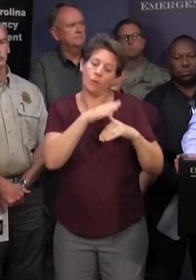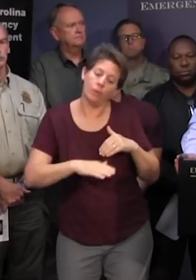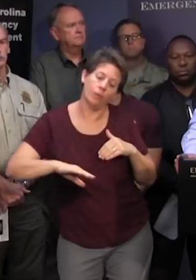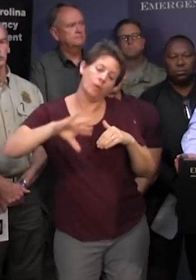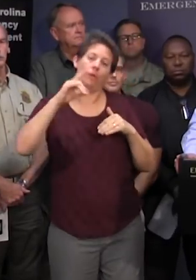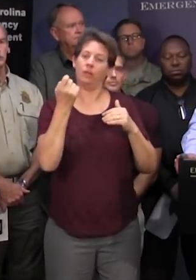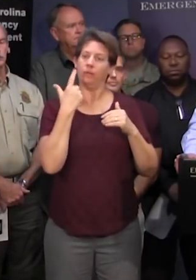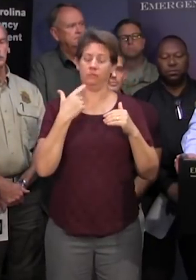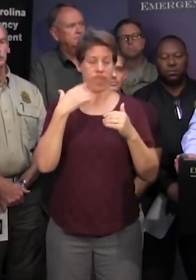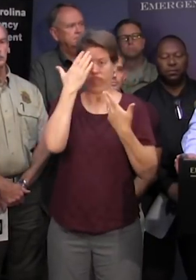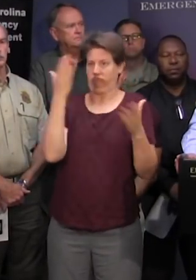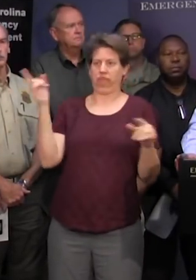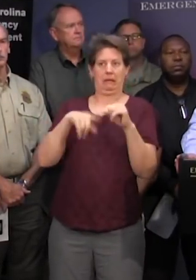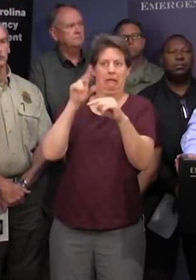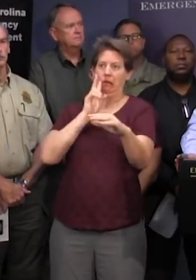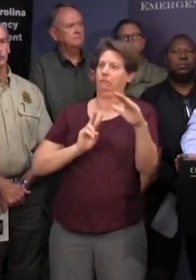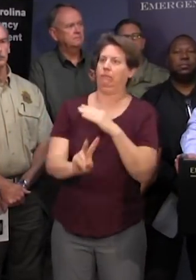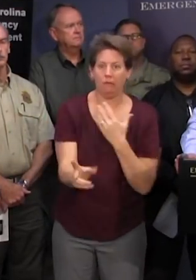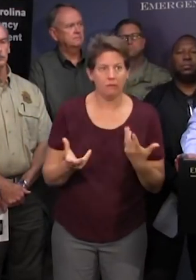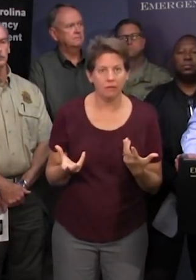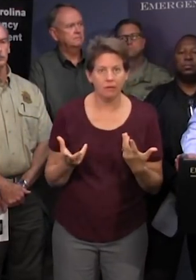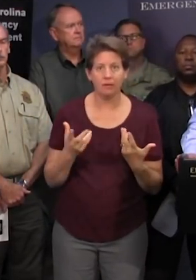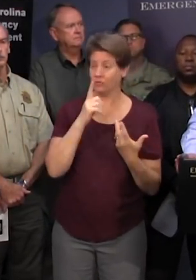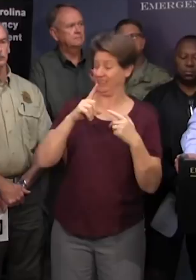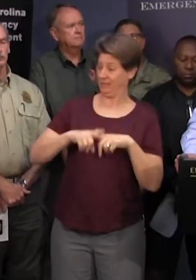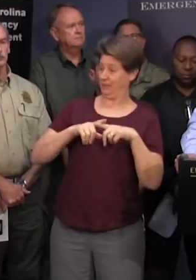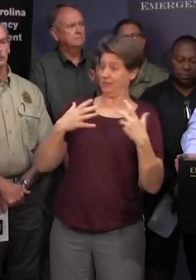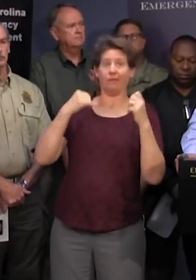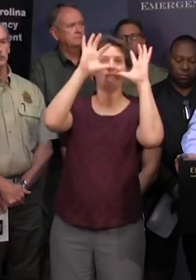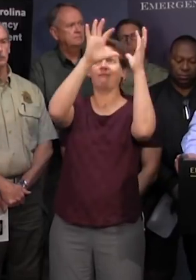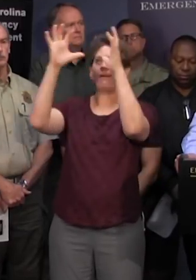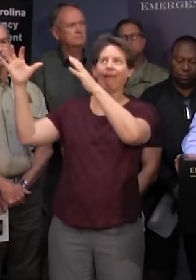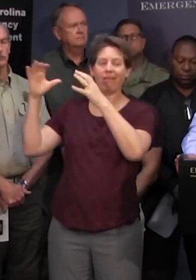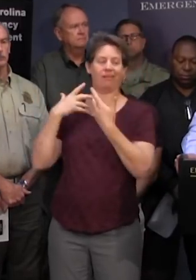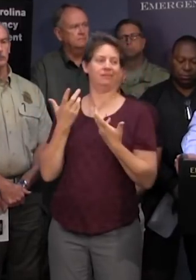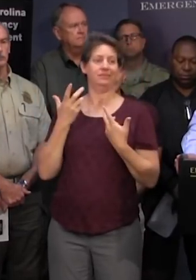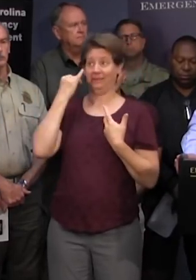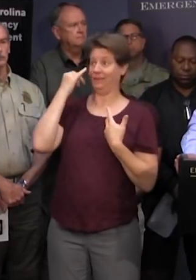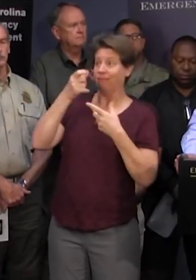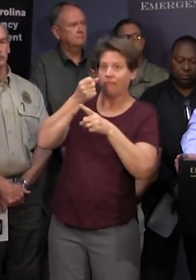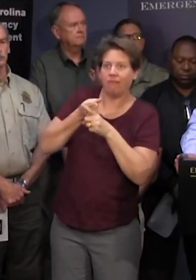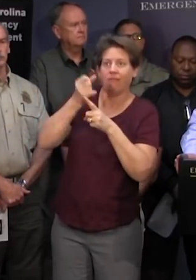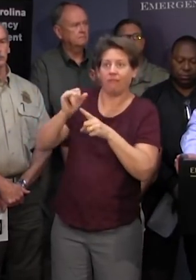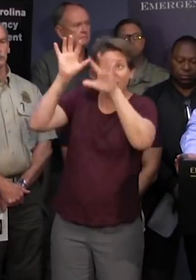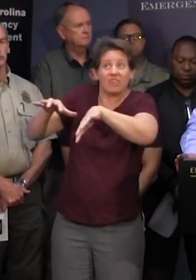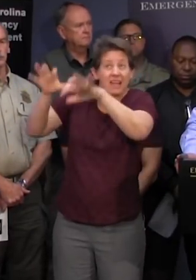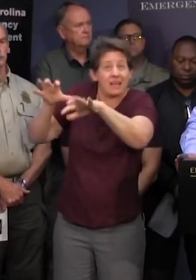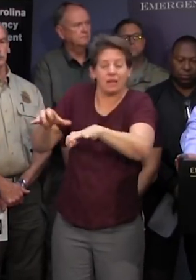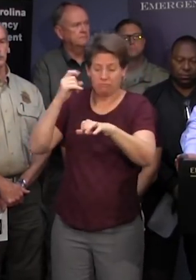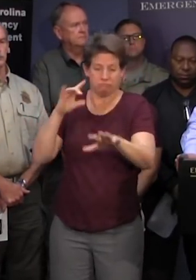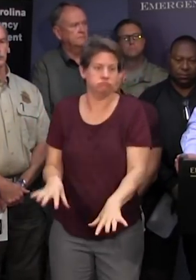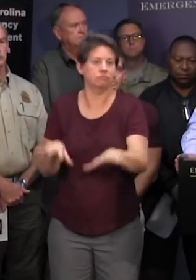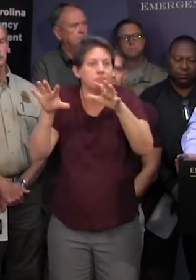it'll come or not because it depends on where the clouds are and how particular heavy the rain is in that spot on